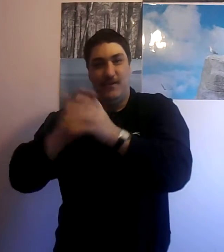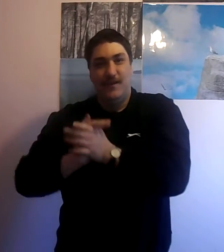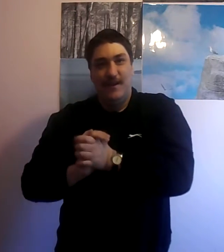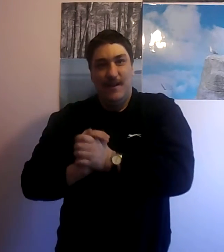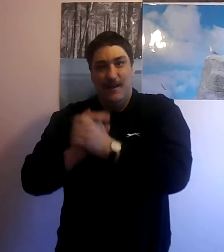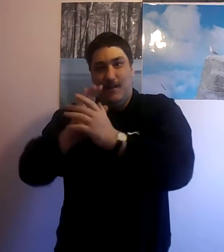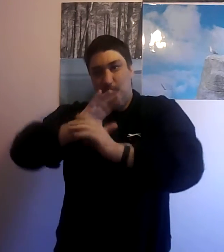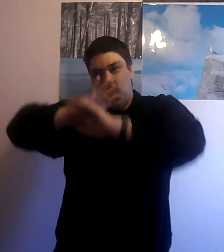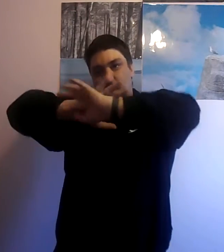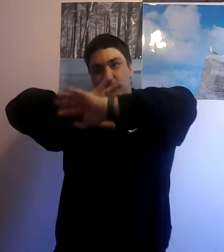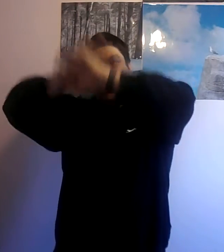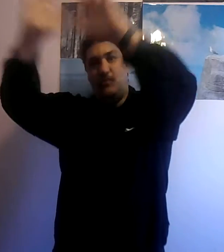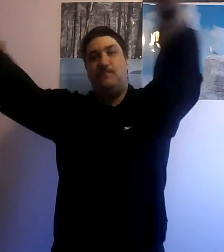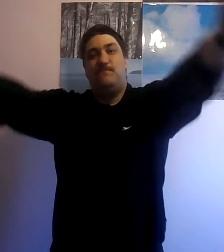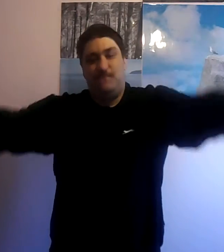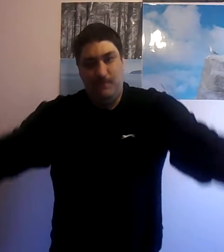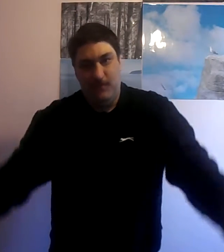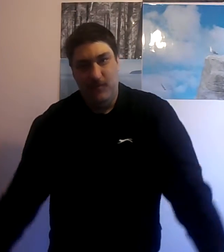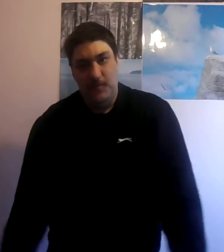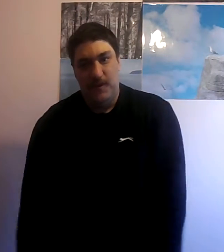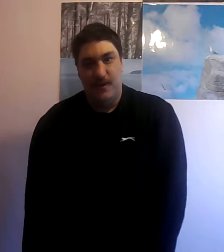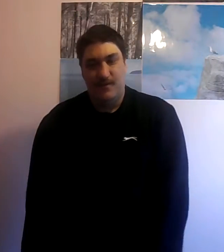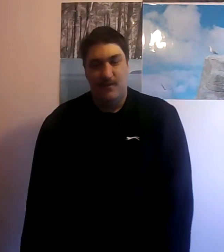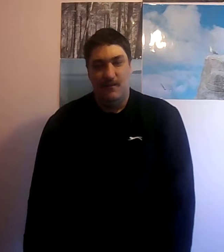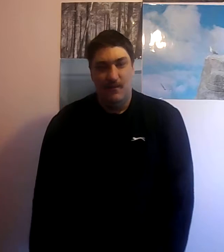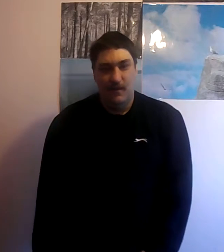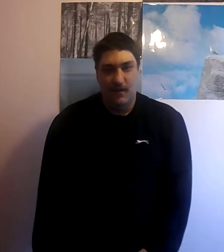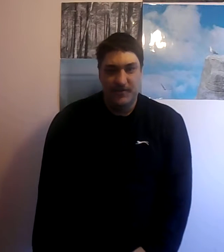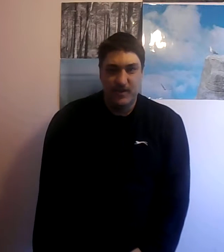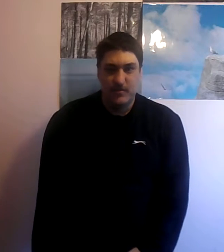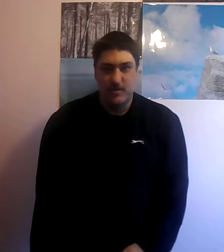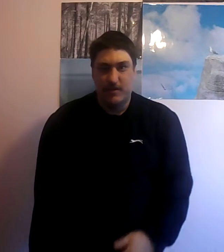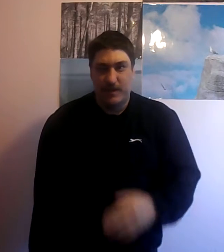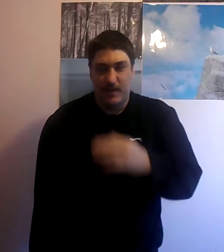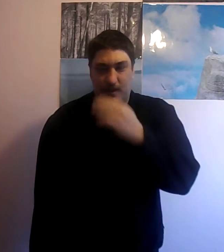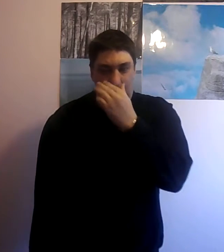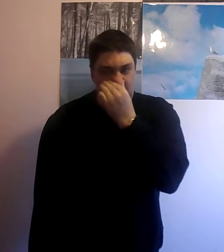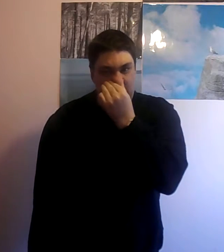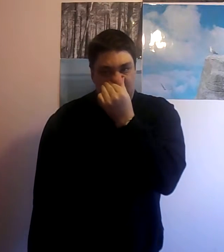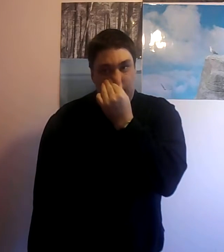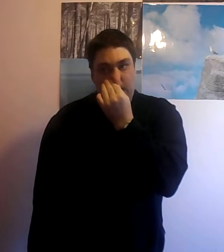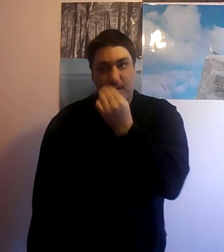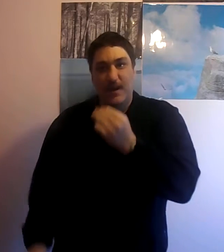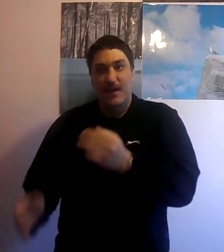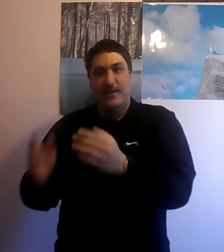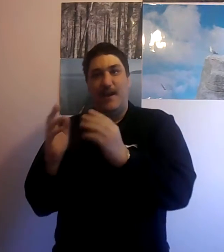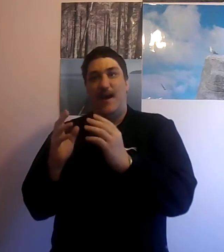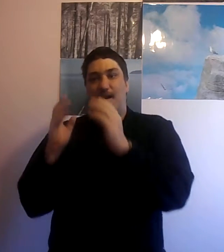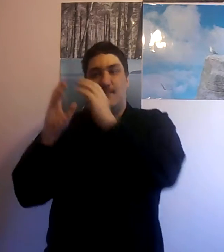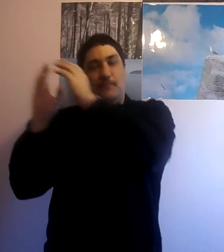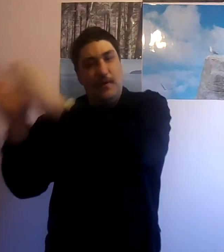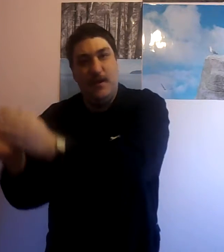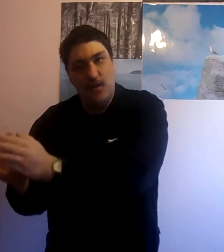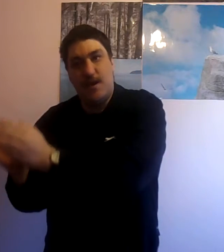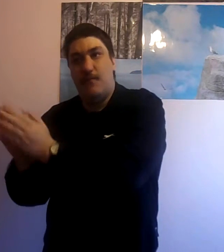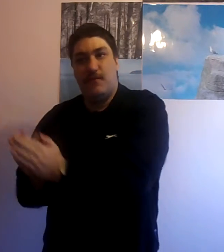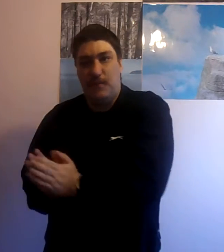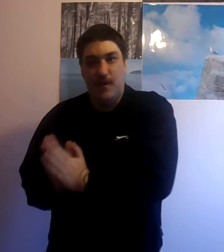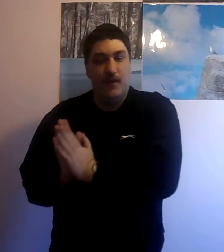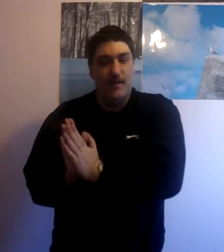several more flipping atrocious things happening to you to get item B which happens by the way to